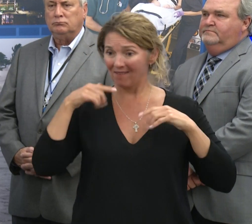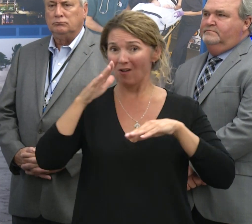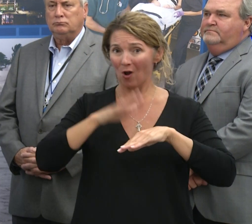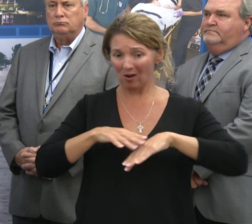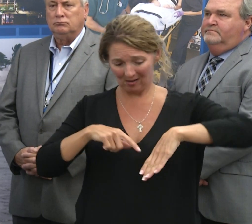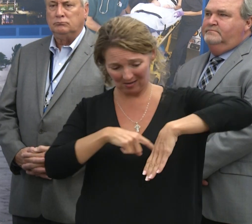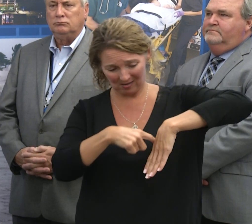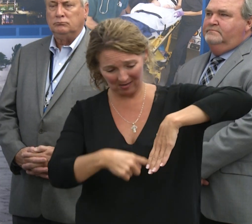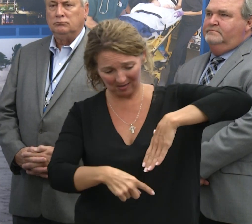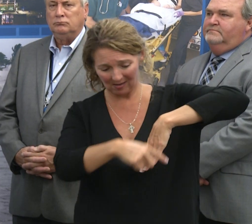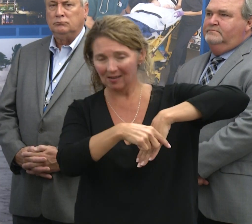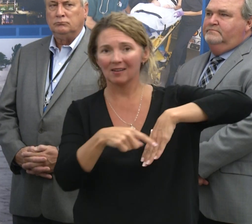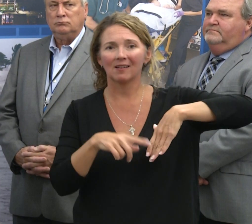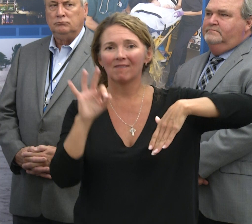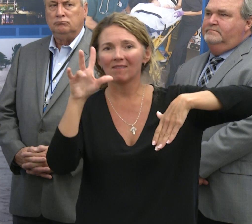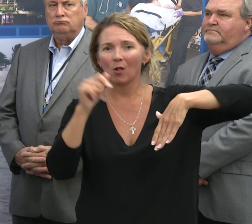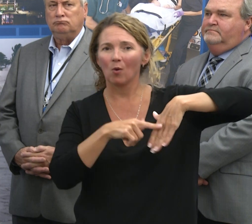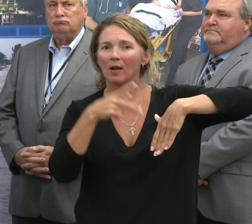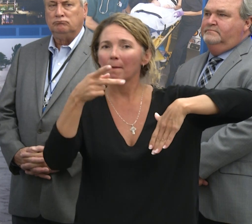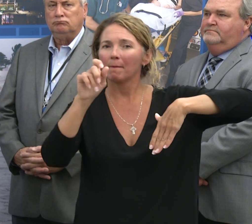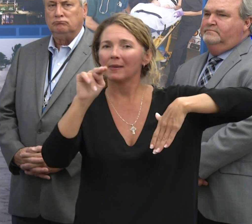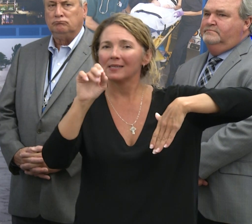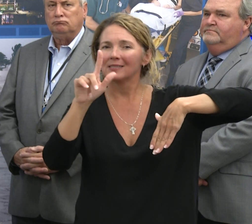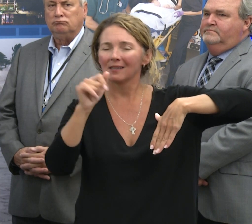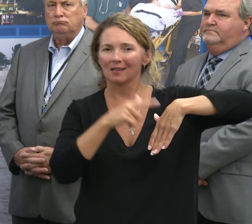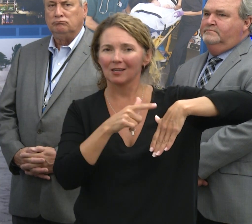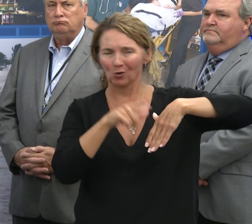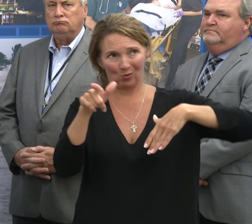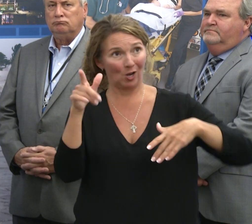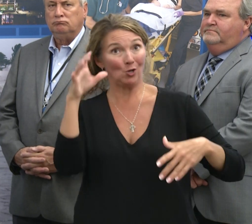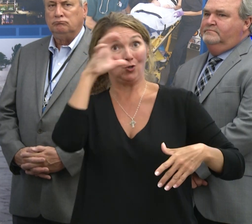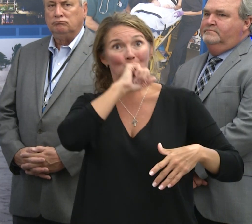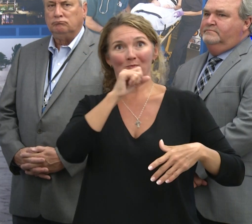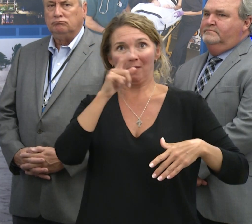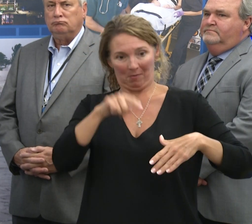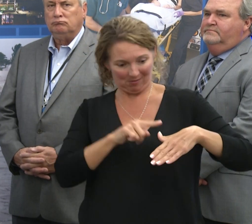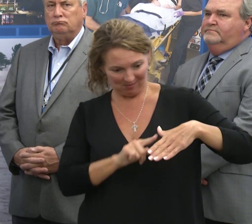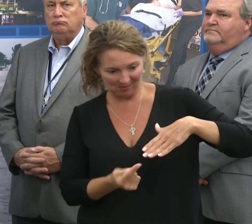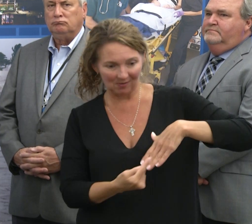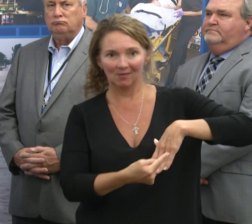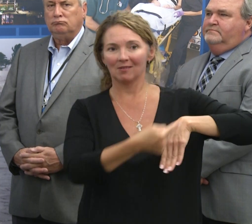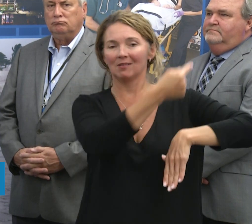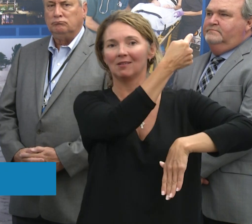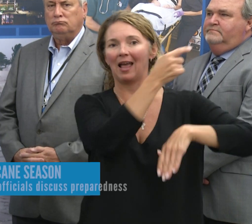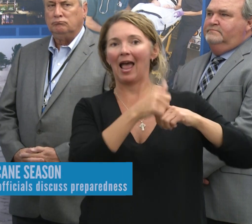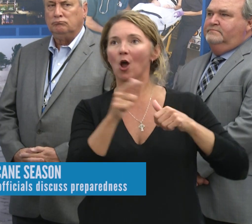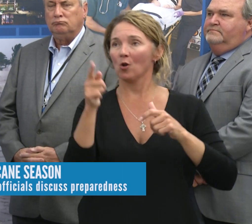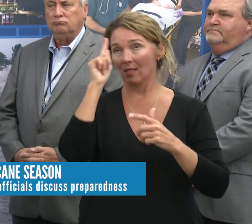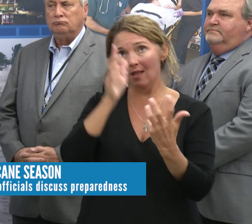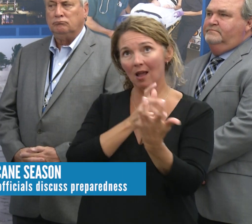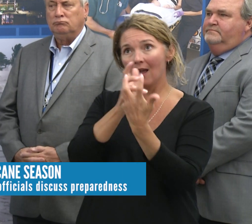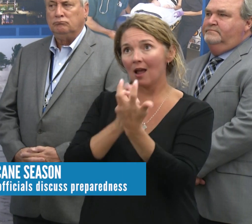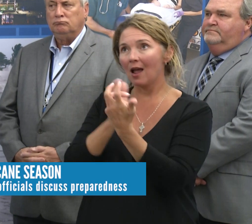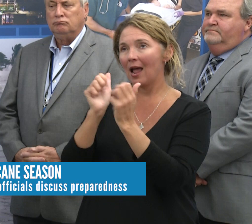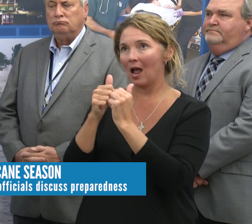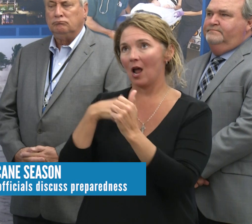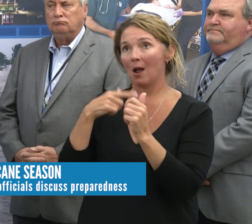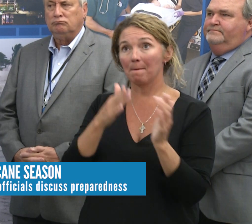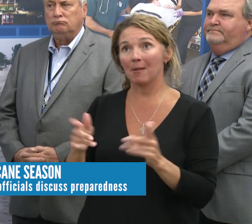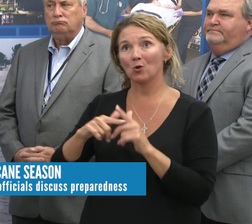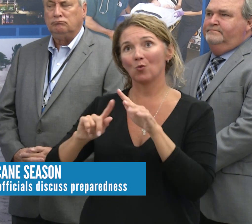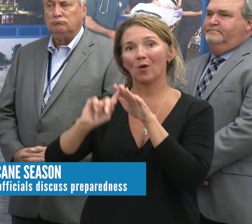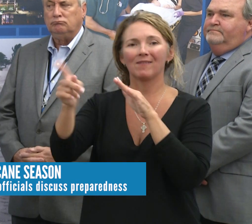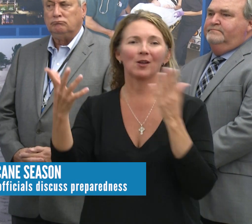basically. And so you got to assume that, um, that, that needs to be accommodated when you're looking at your plans.